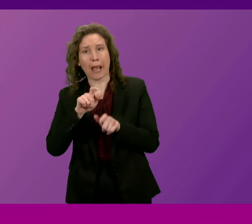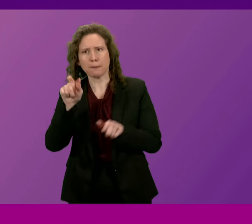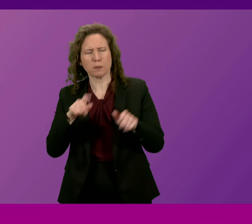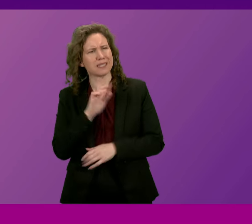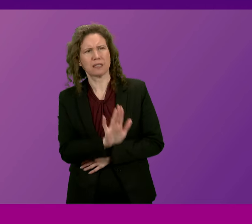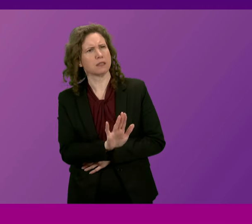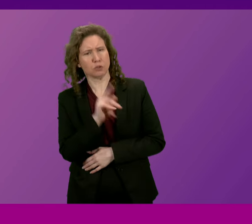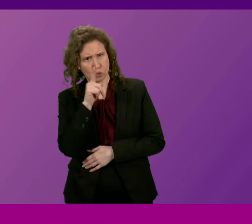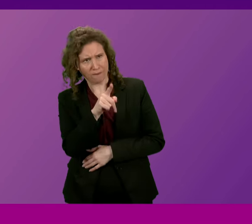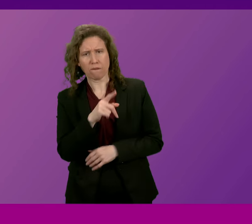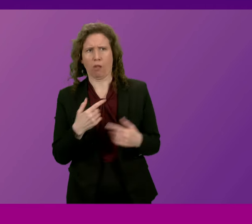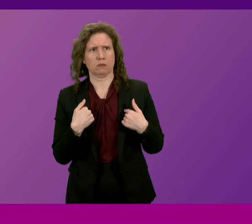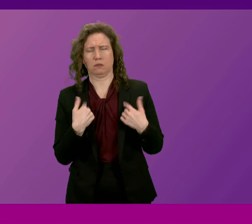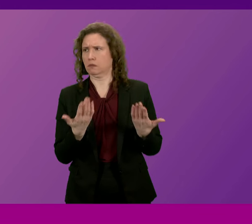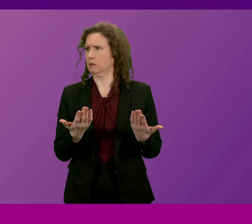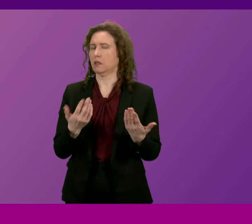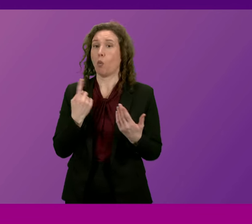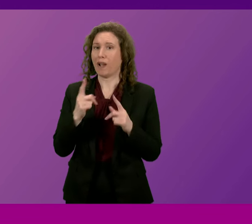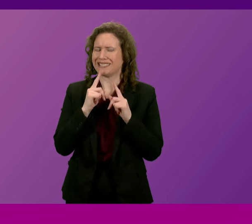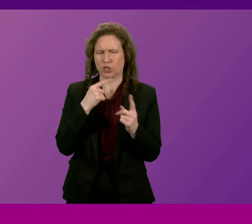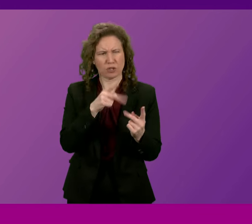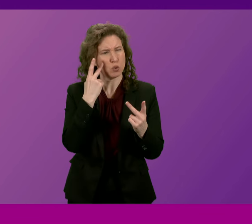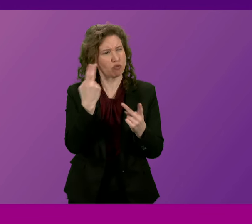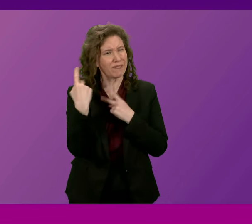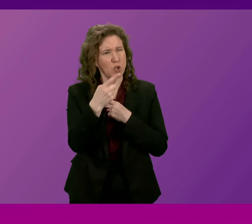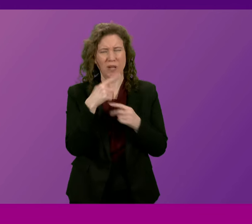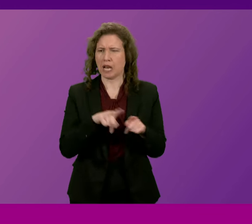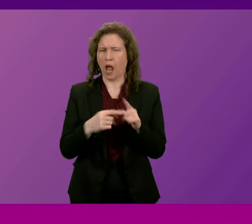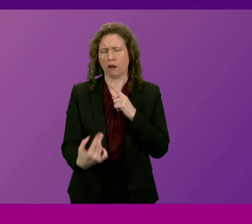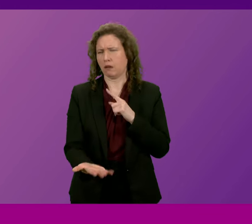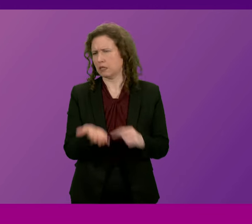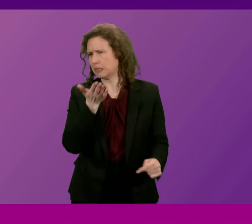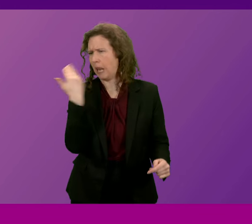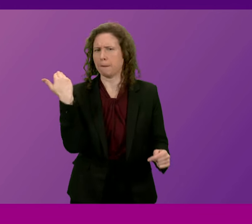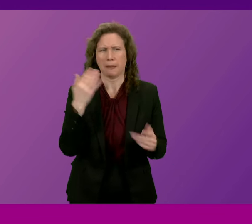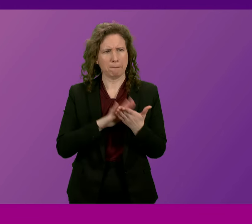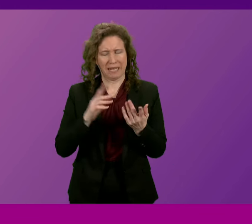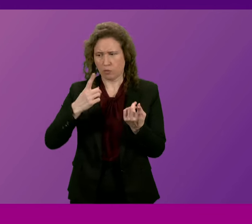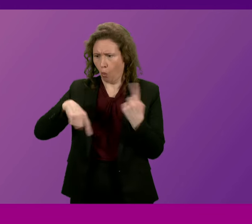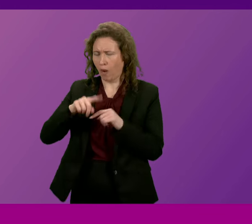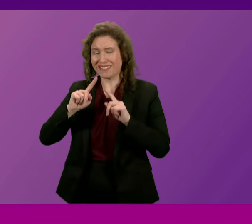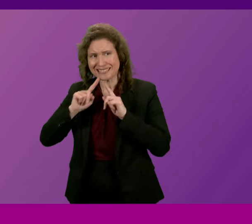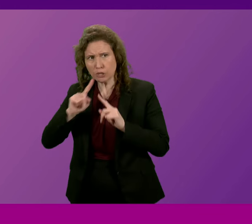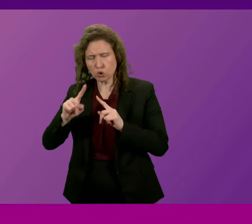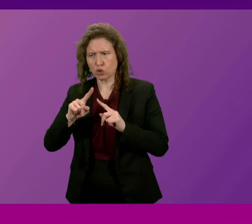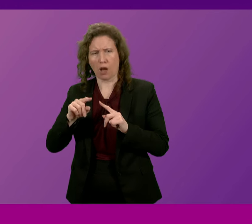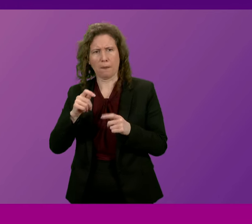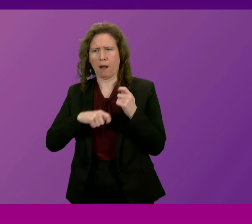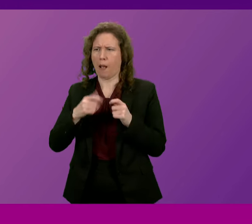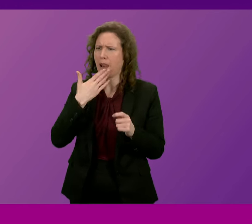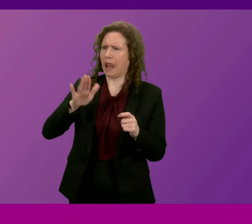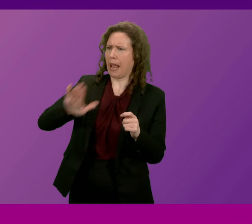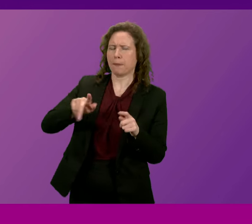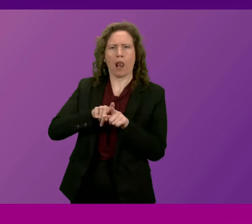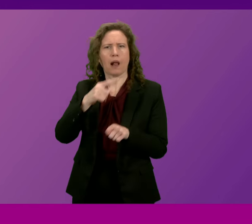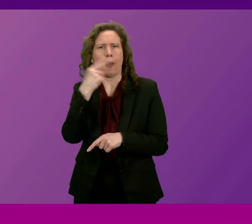saying otherwise. One teacher has said of this review, it's a gut punch. It makes liars out of all the teachers who were in that room. The First